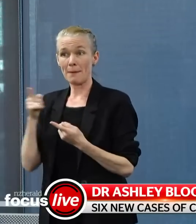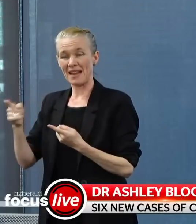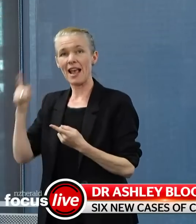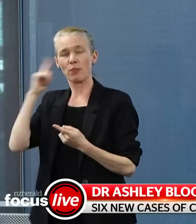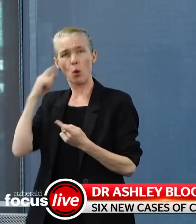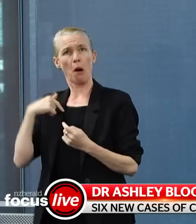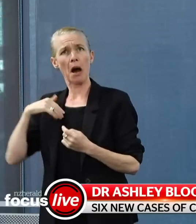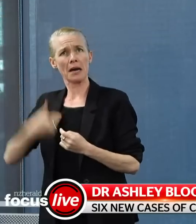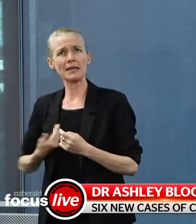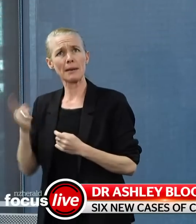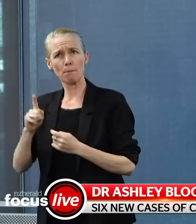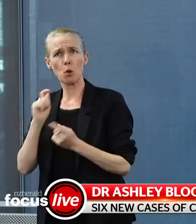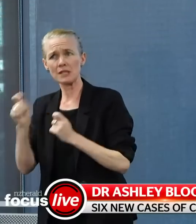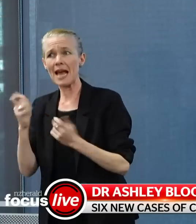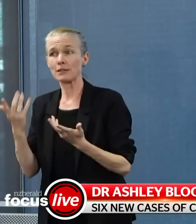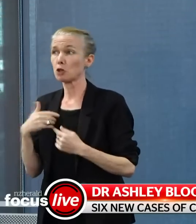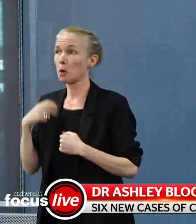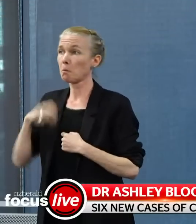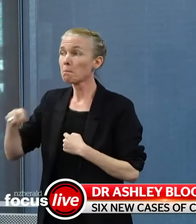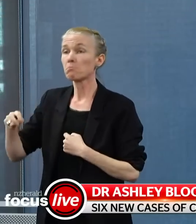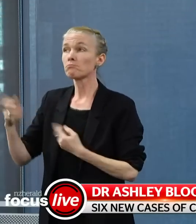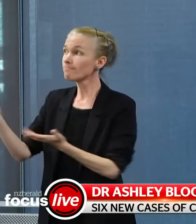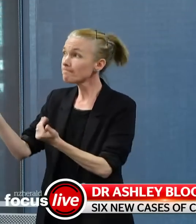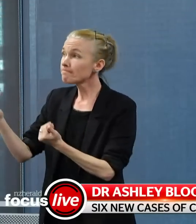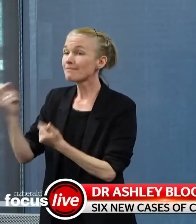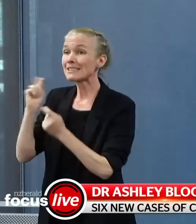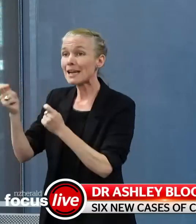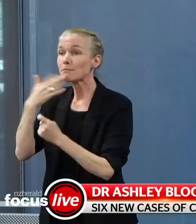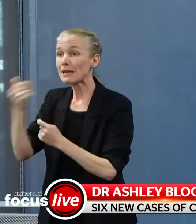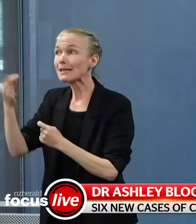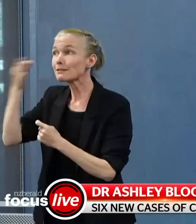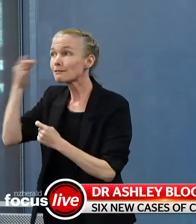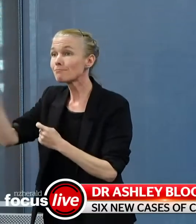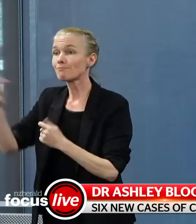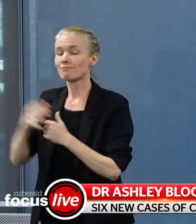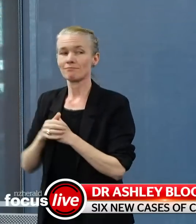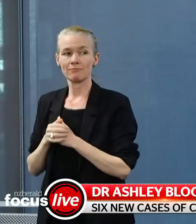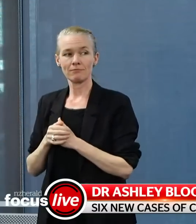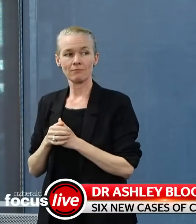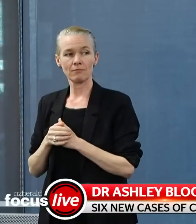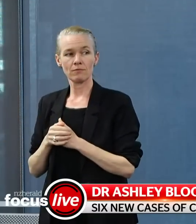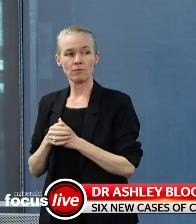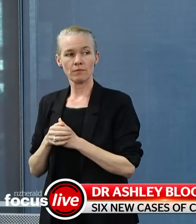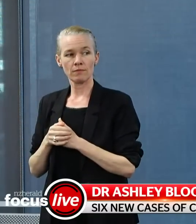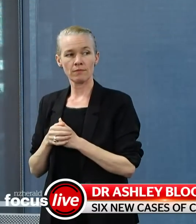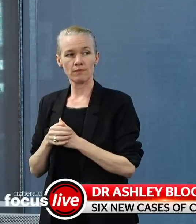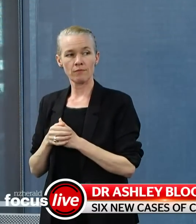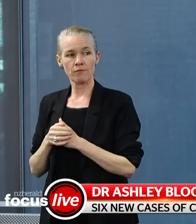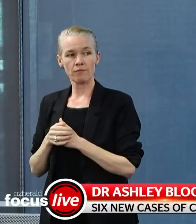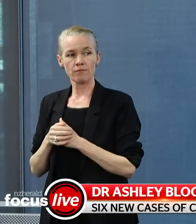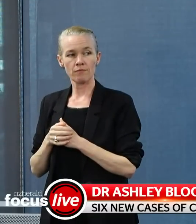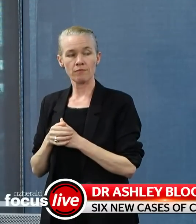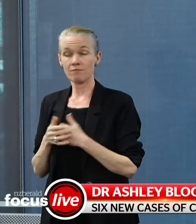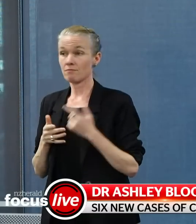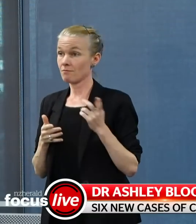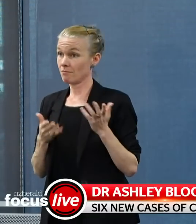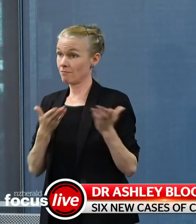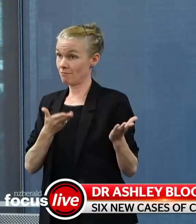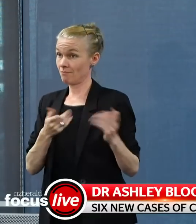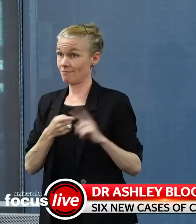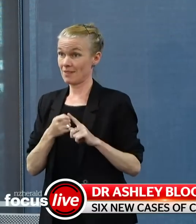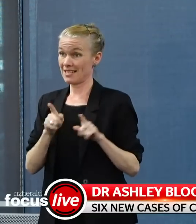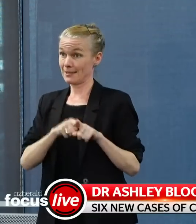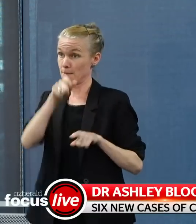further test, and he did that. And it seems like the Ministry of Health may have said that he was in managed isolation when in fact he was in the community and